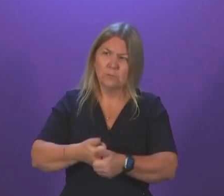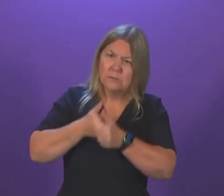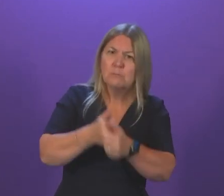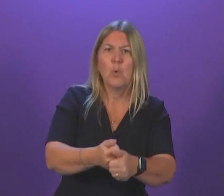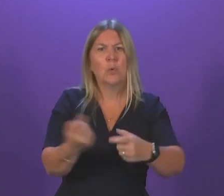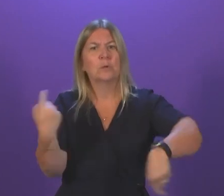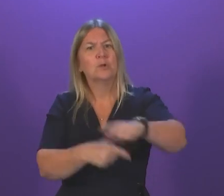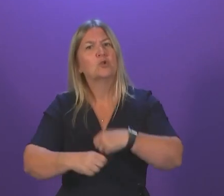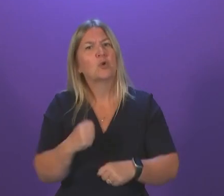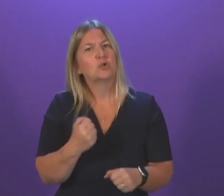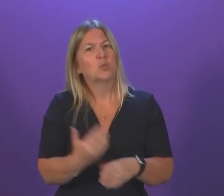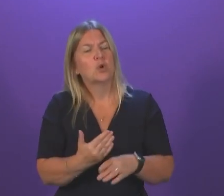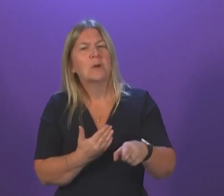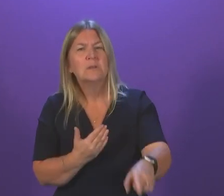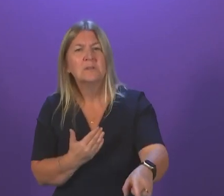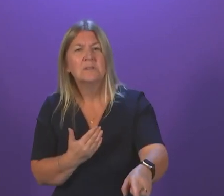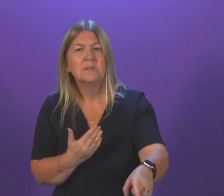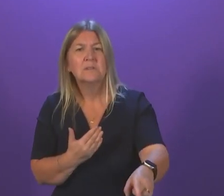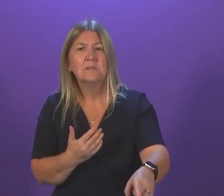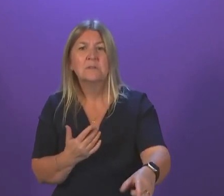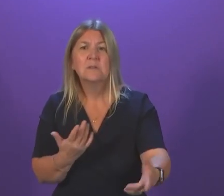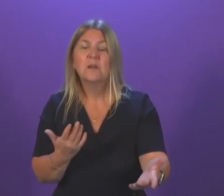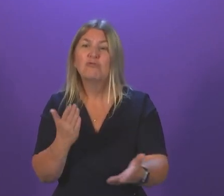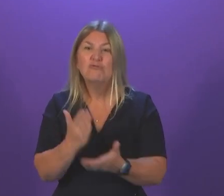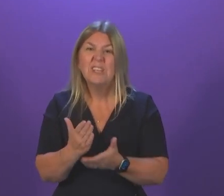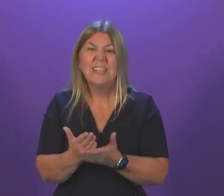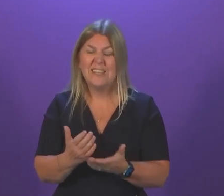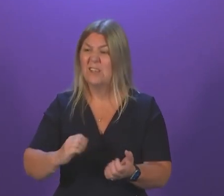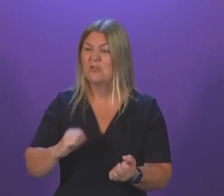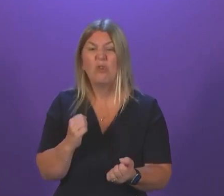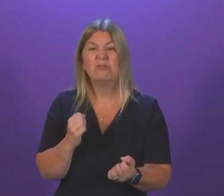that the only thing the SNP are good at manufacturing is grievance?